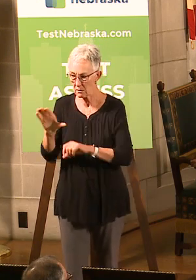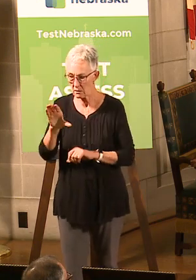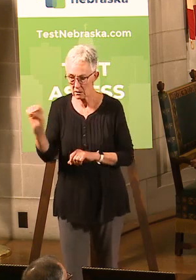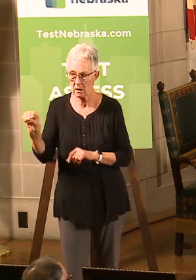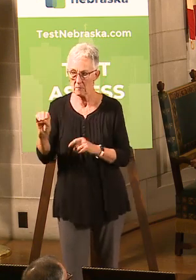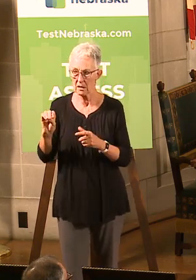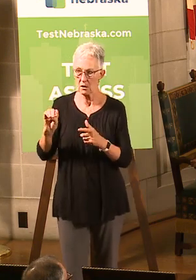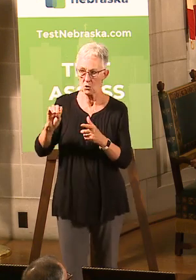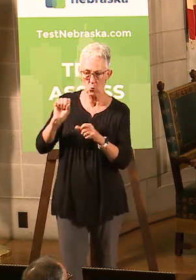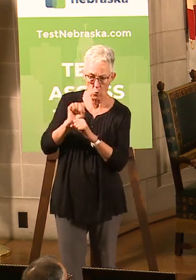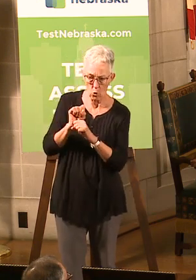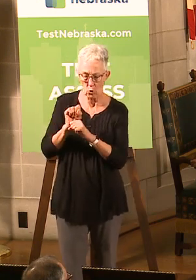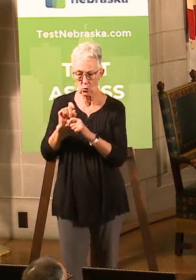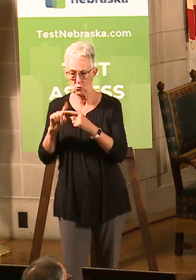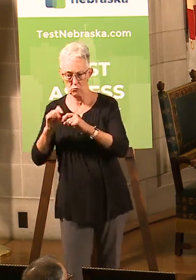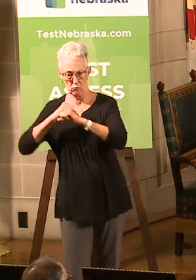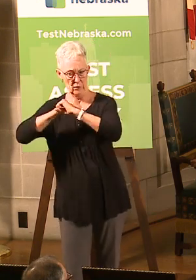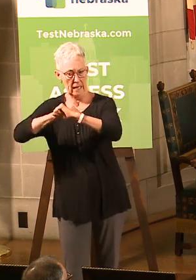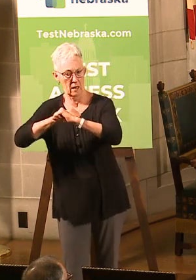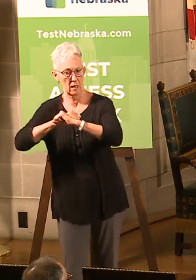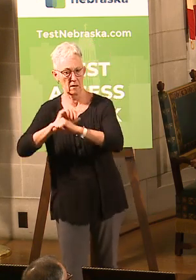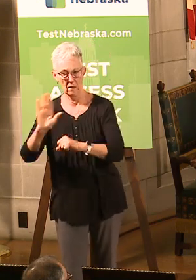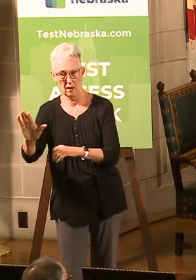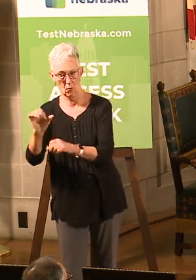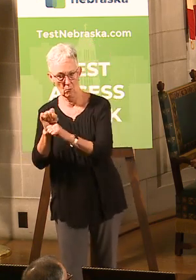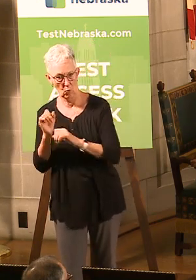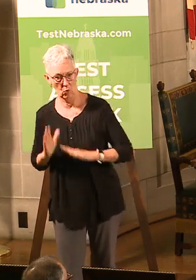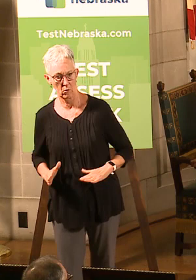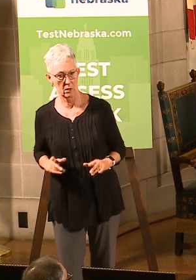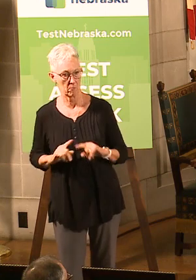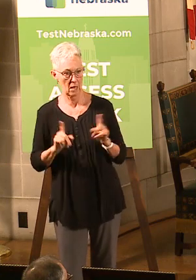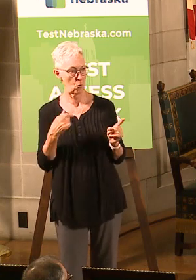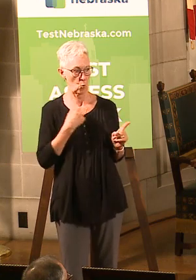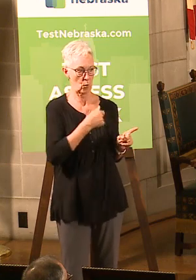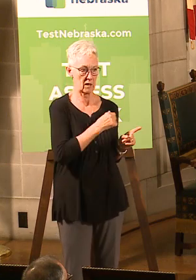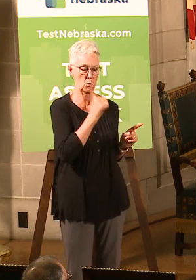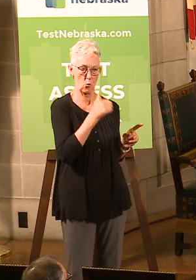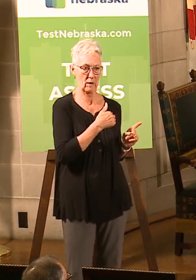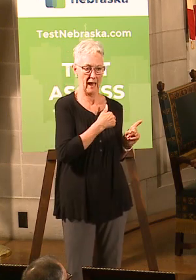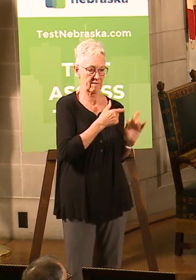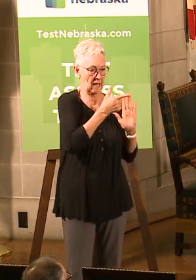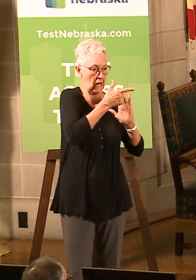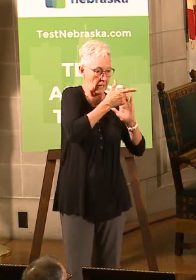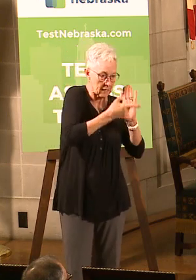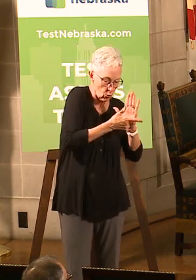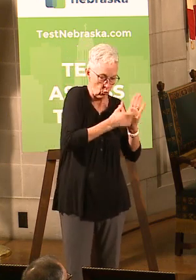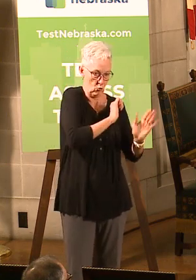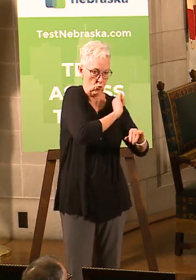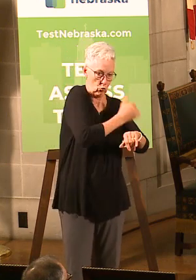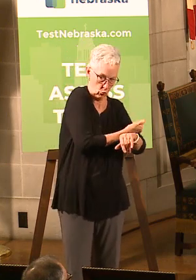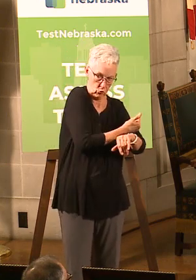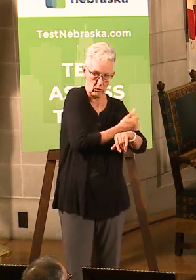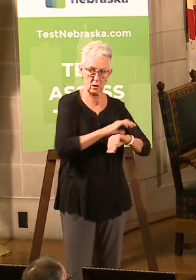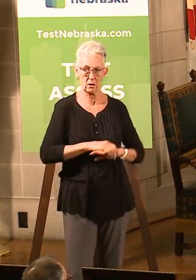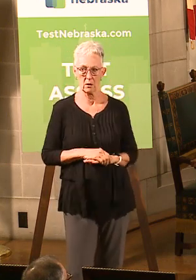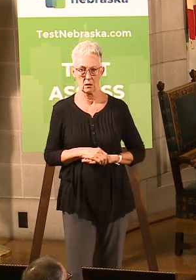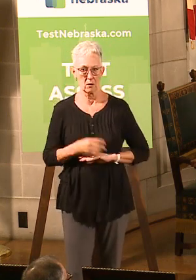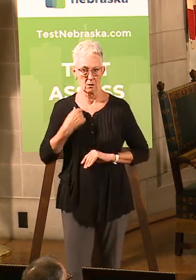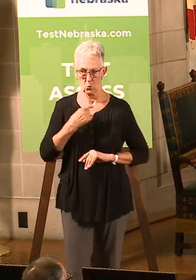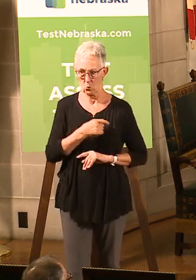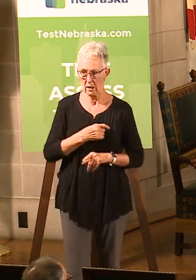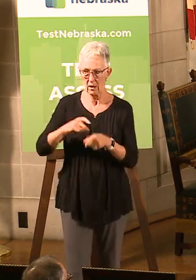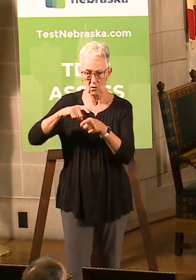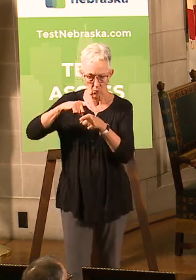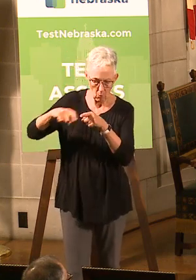to protect workers' safety. We're just doing it in a different way. So, for example, the calls that we have to be able to go over